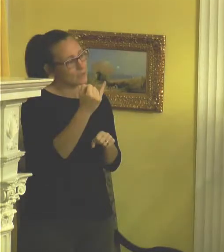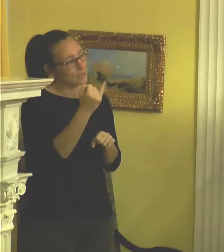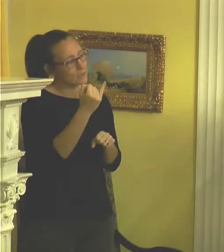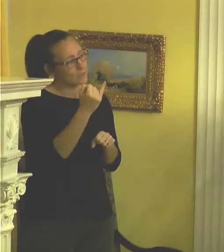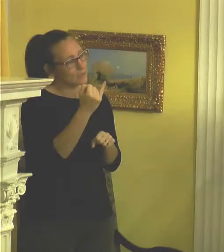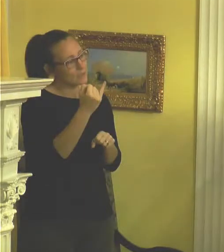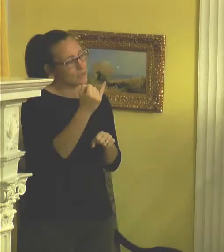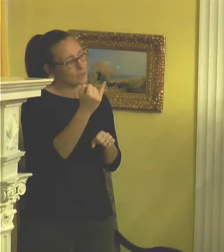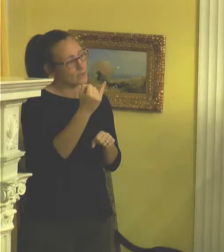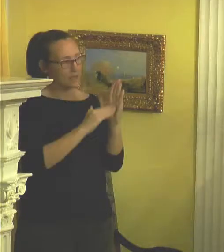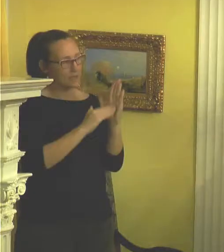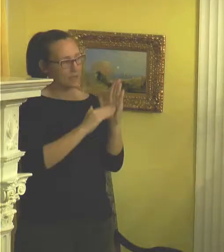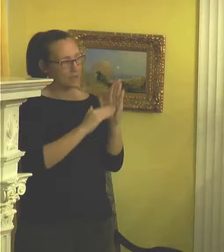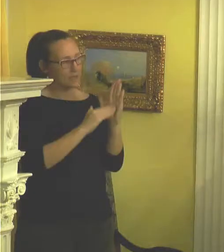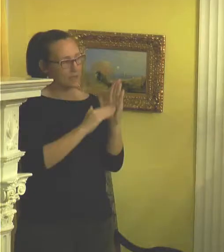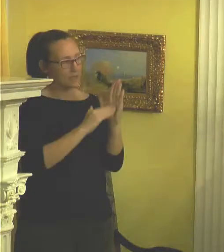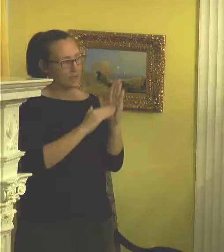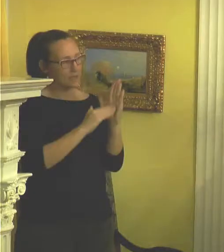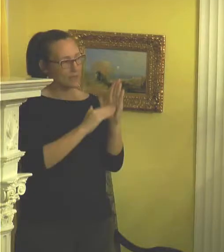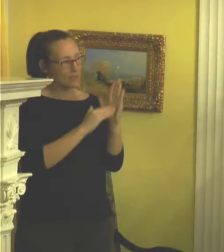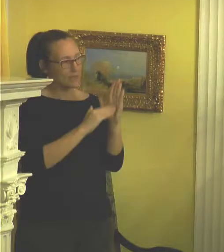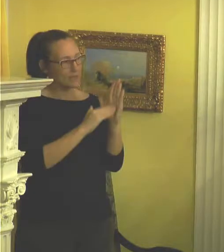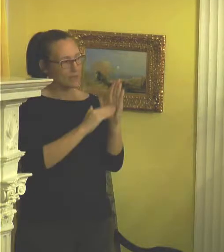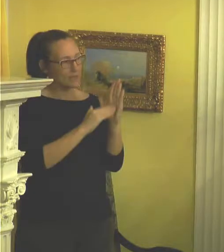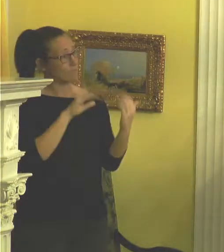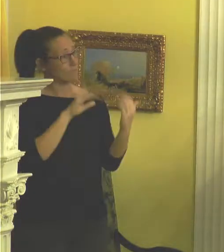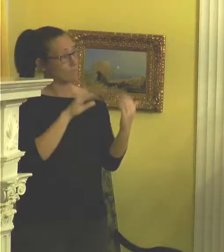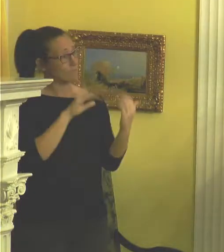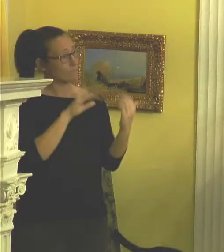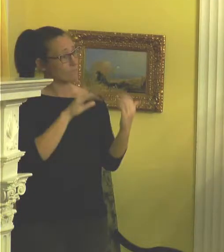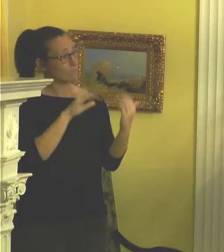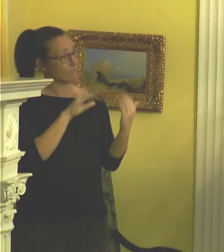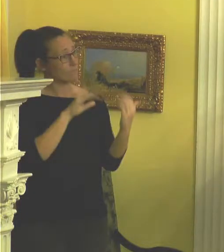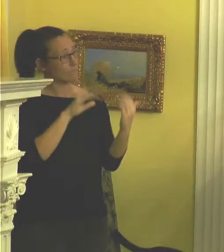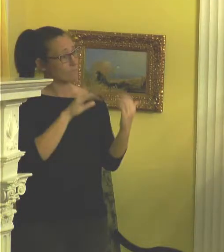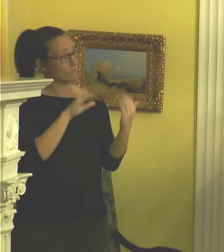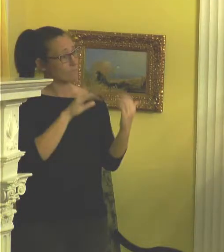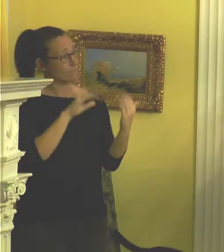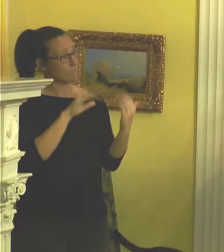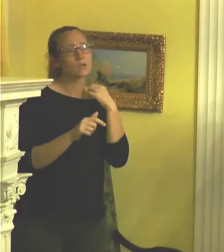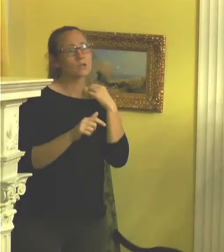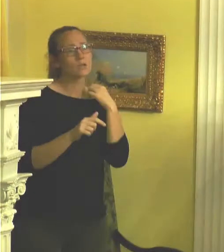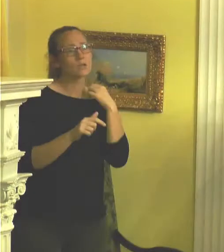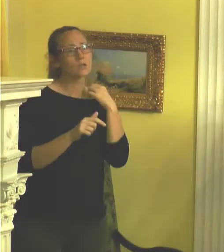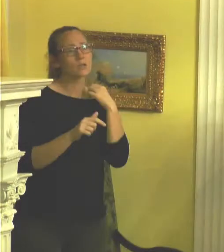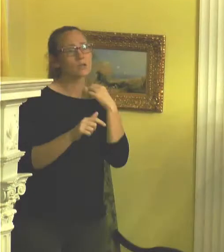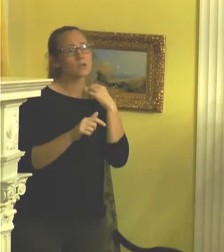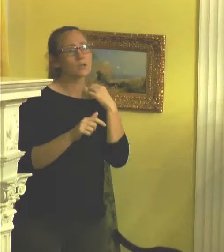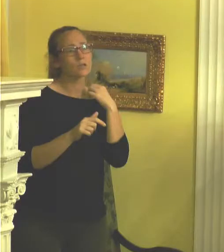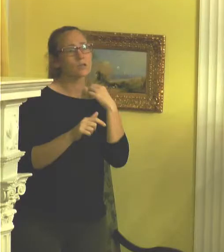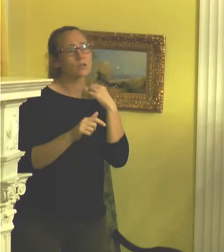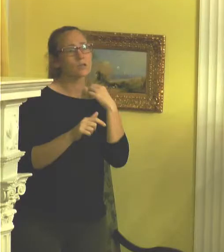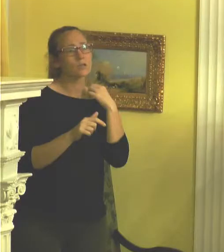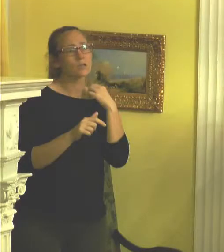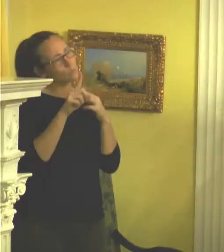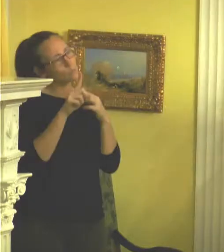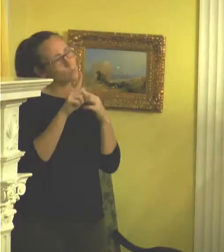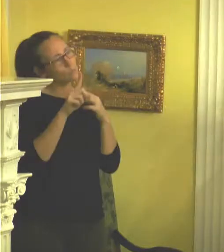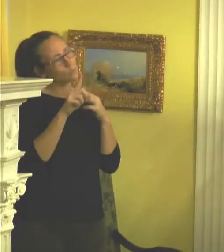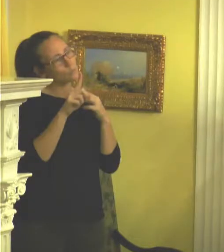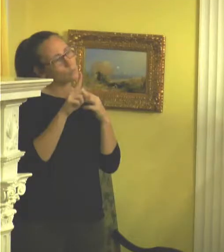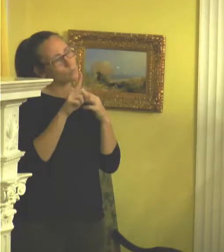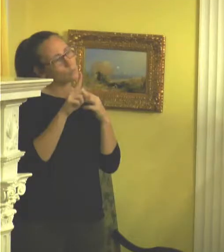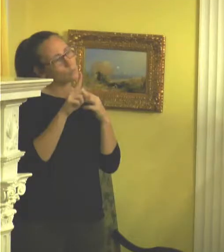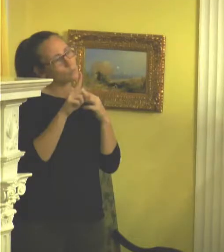do have, I don't want to say confrontational quality. That's a good word. Right? Like you said when they were across from each other, they're really